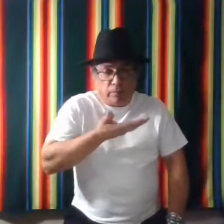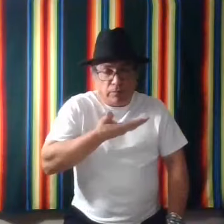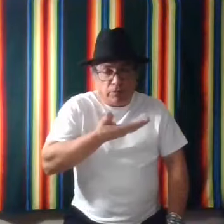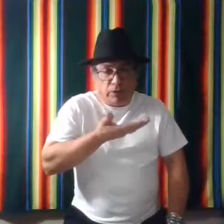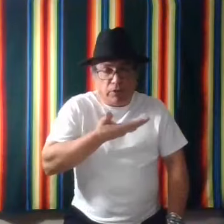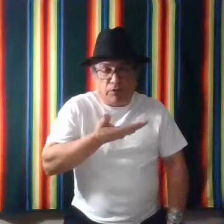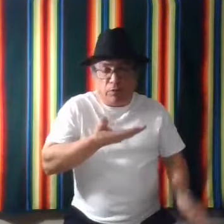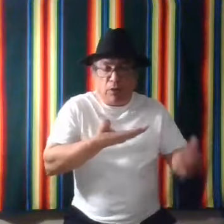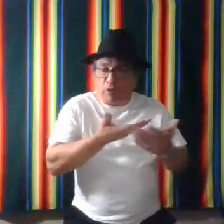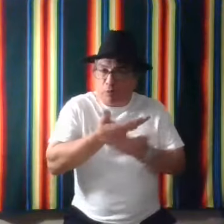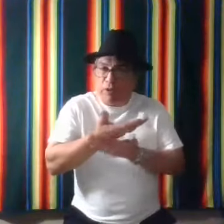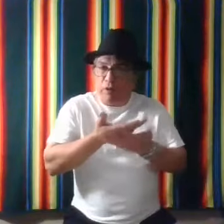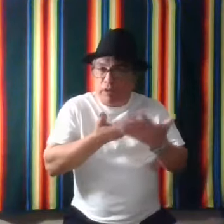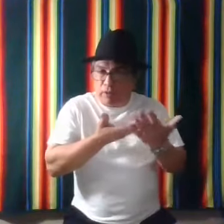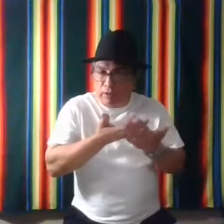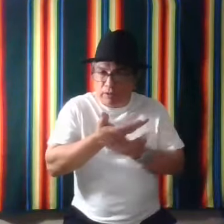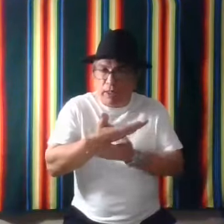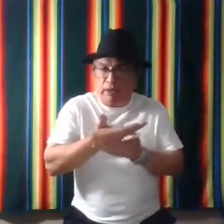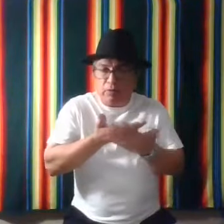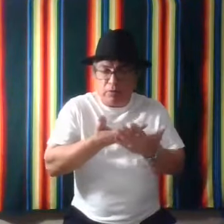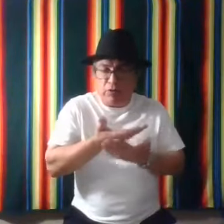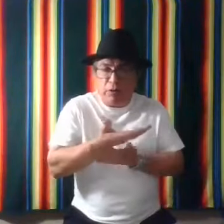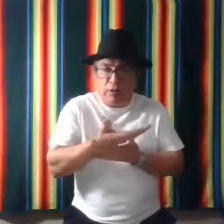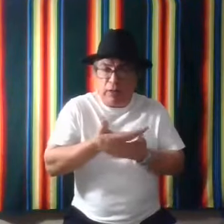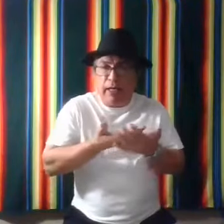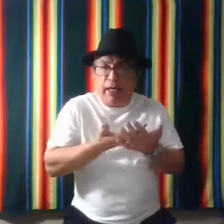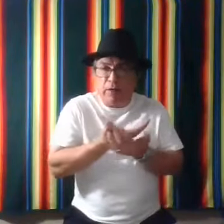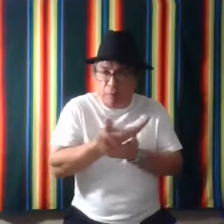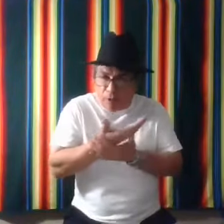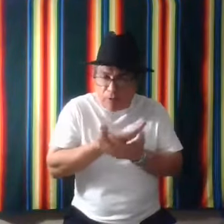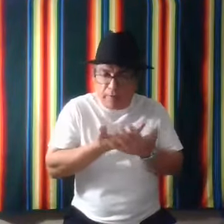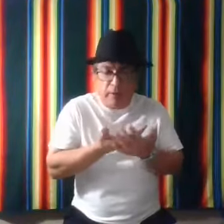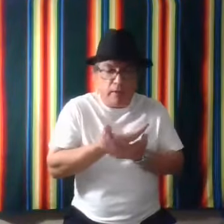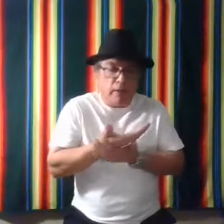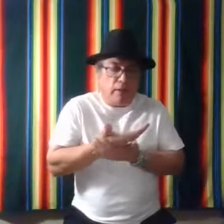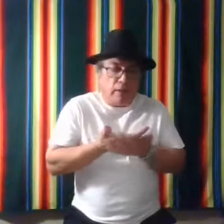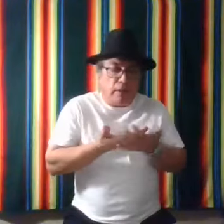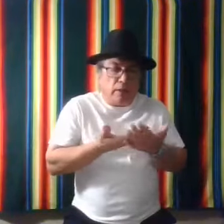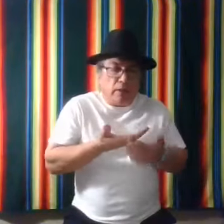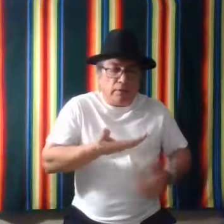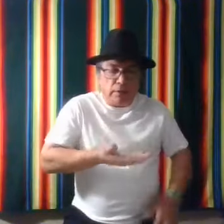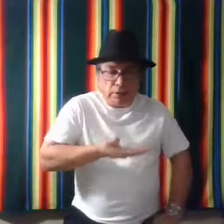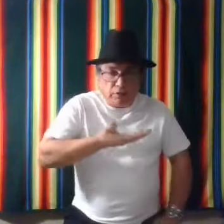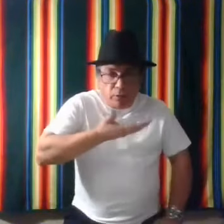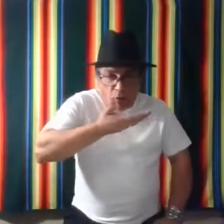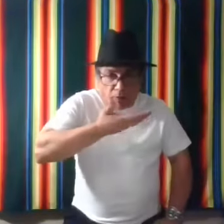It's here. So, so we've been doing these signs using the hand and the palm. This is for water.